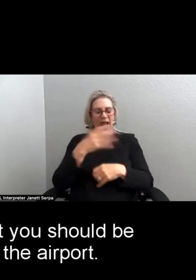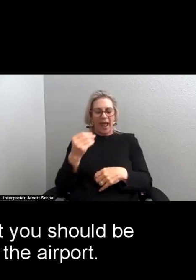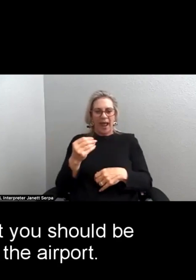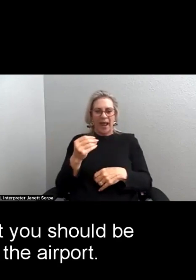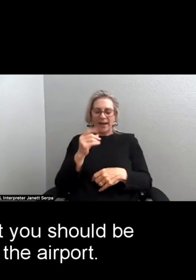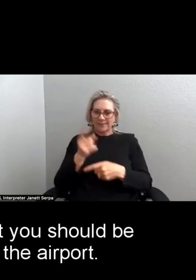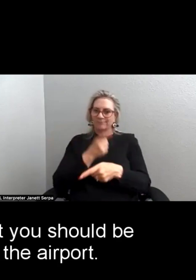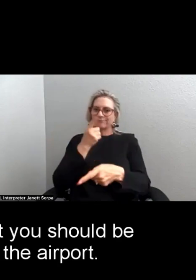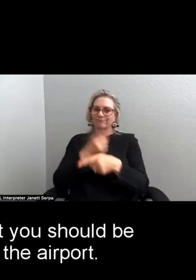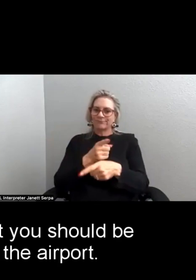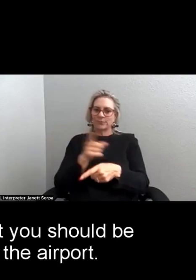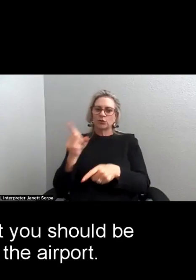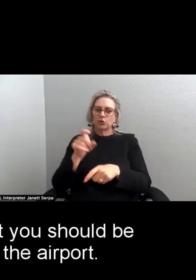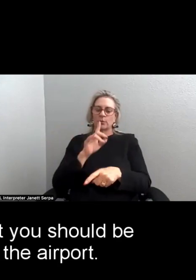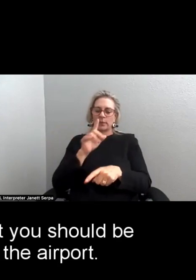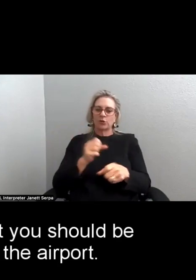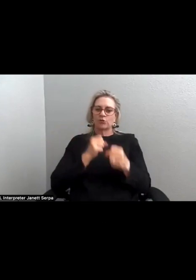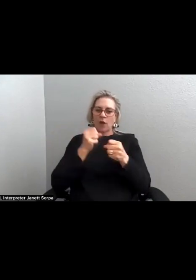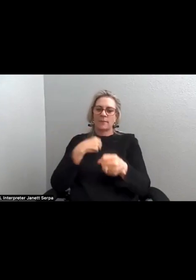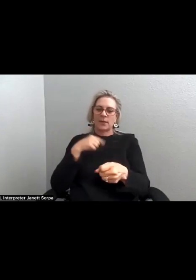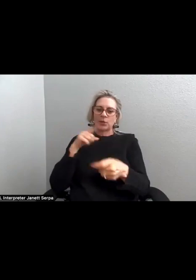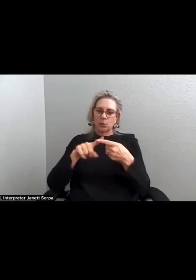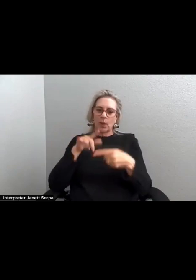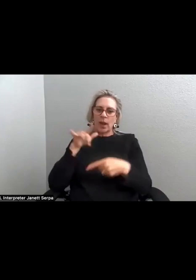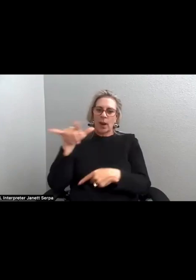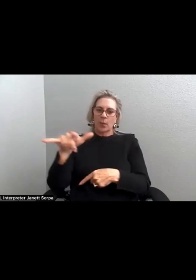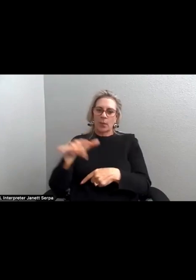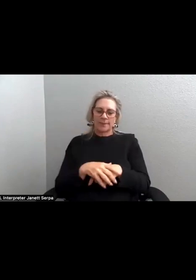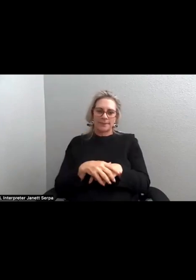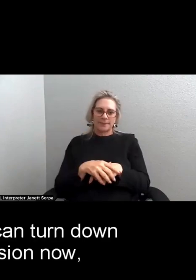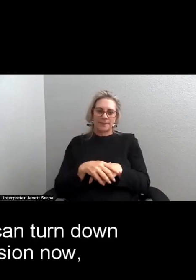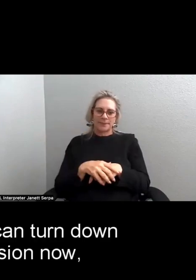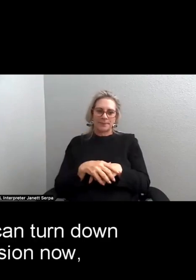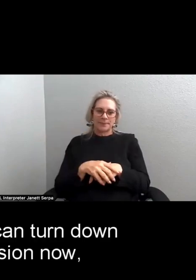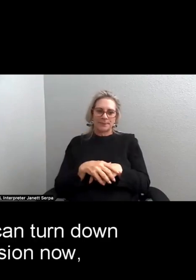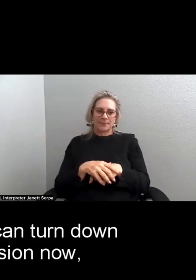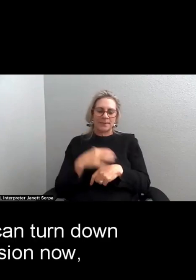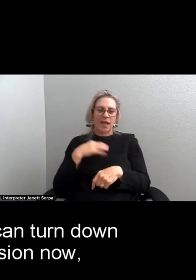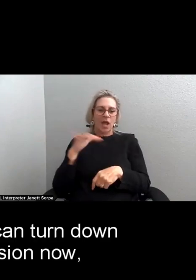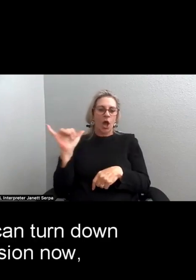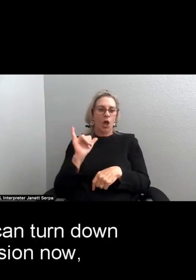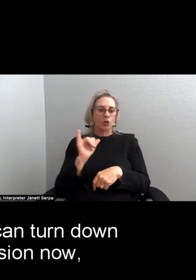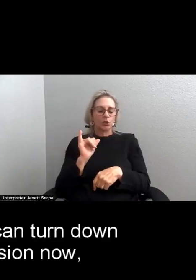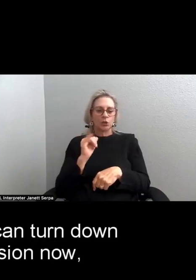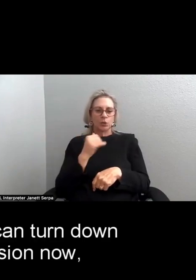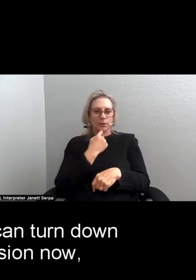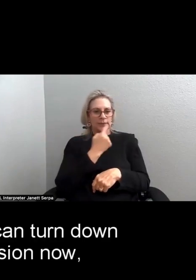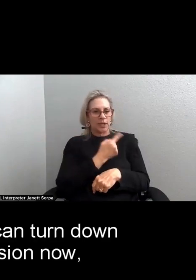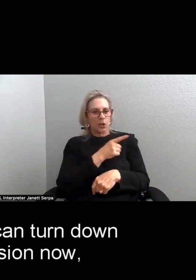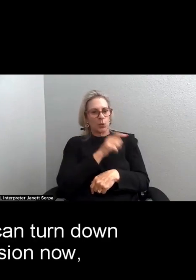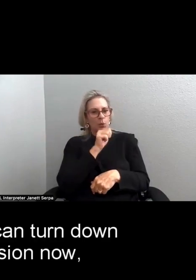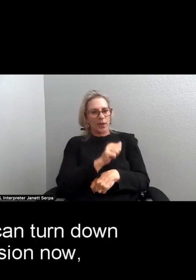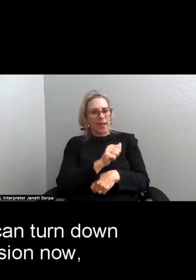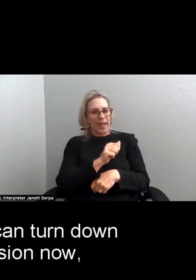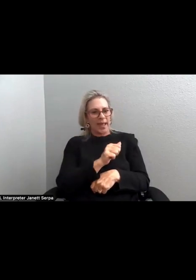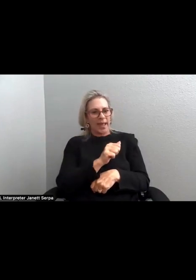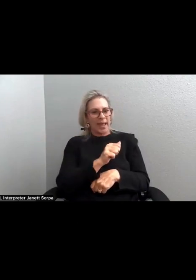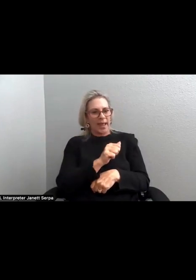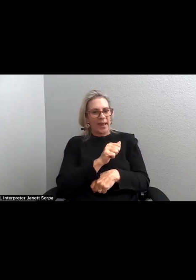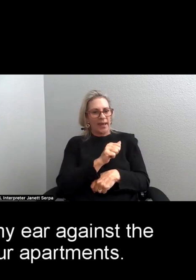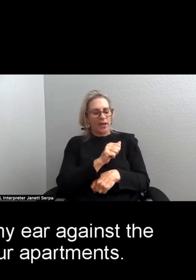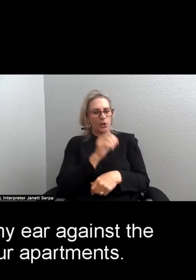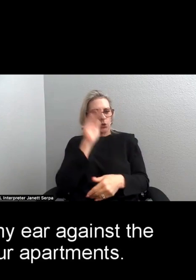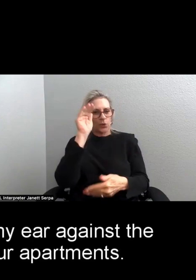that you should be taking me to the airport. I also say, you can turn down your television now.